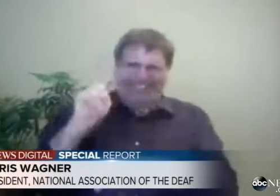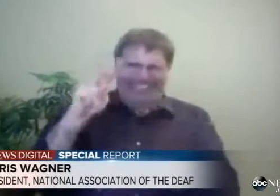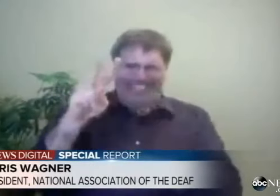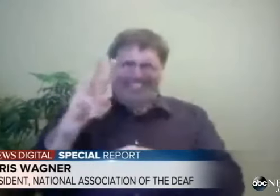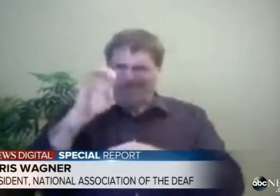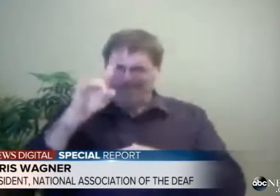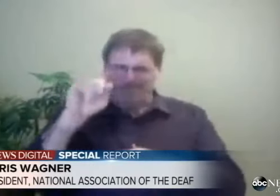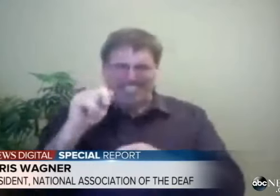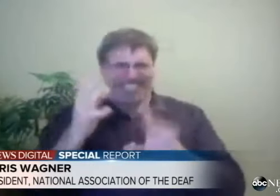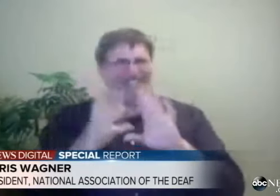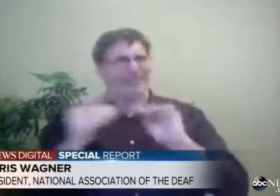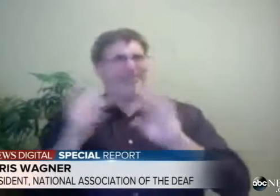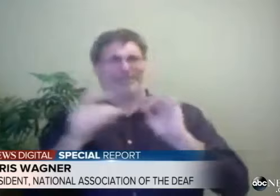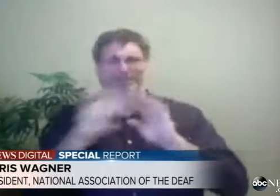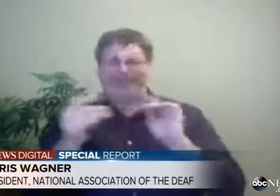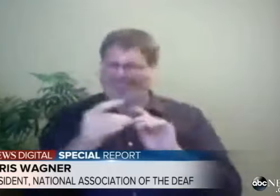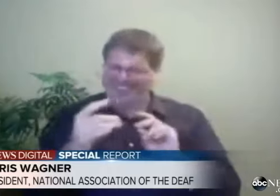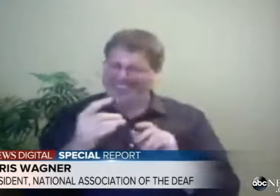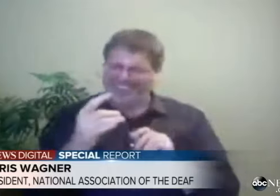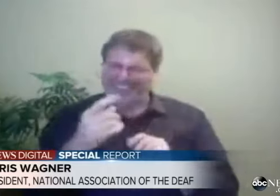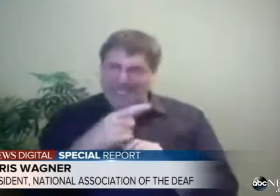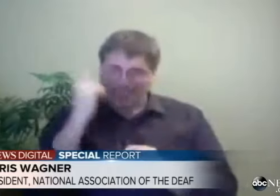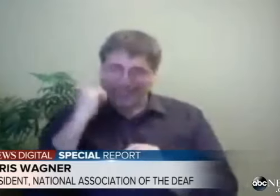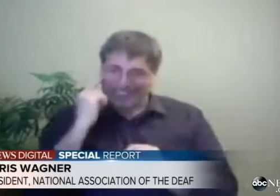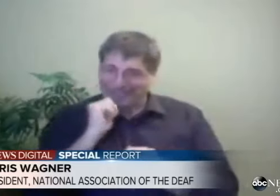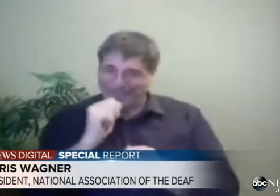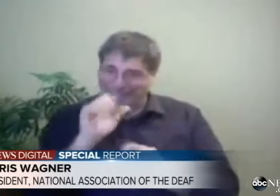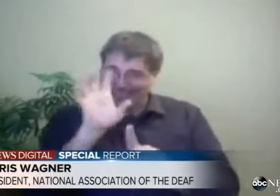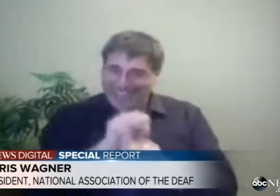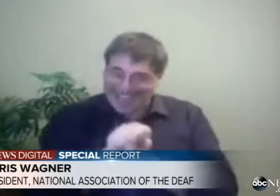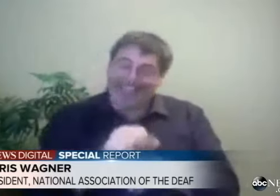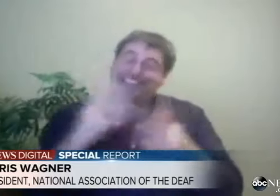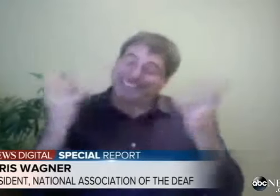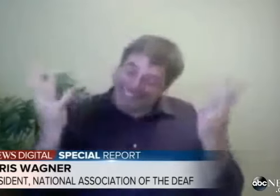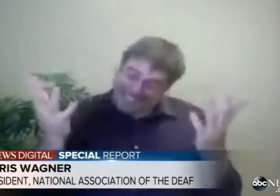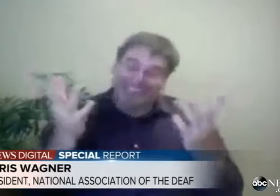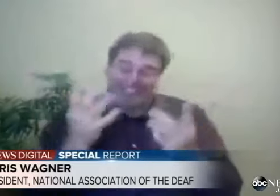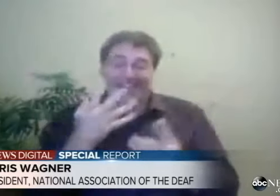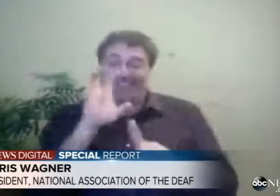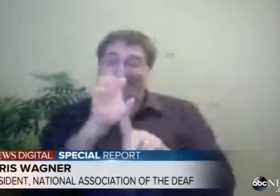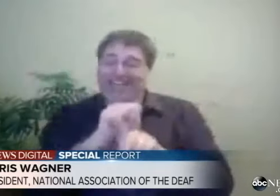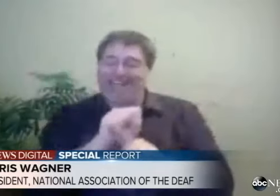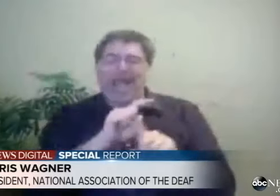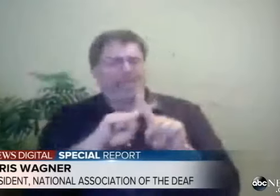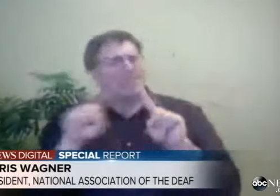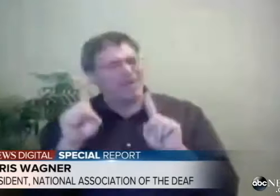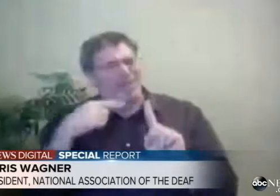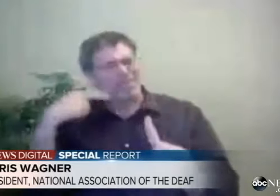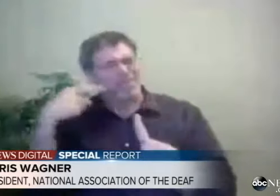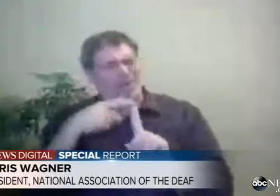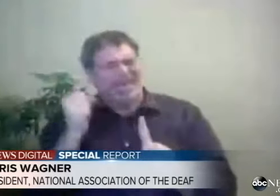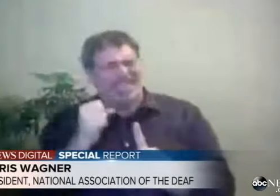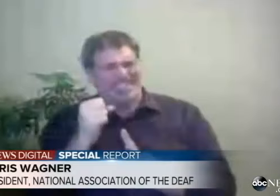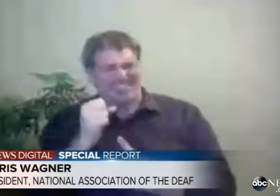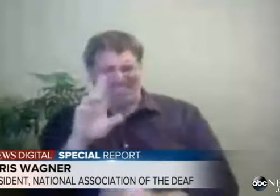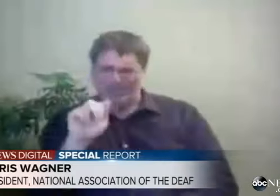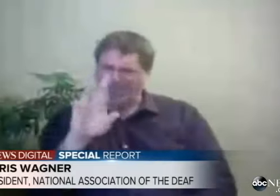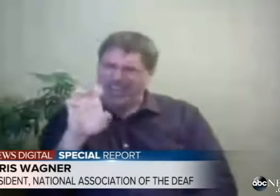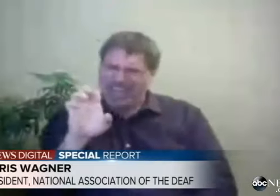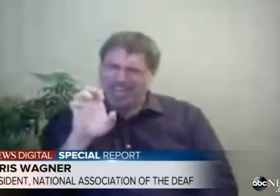front of the world media and to put on an event that, you know, you wouldn't think would be caught. The point